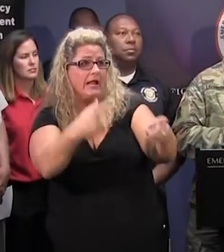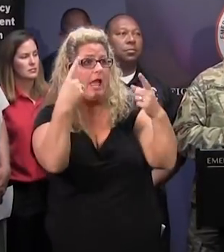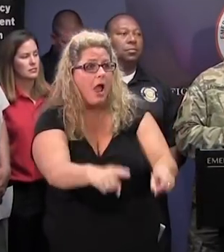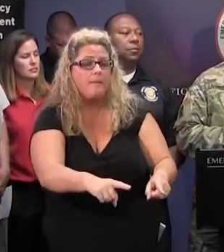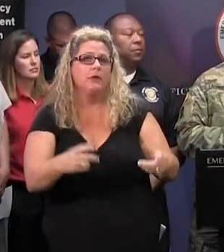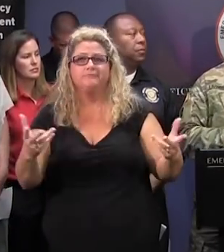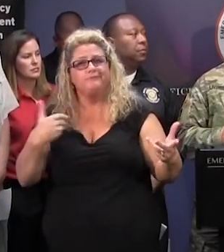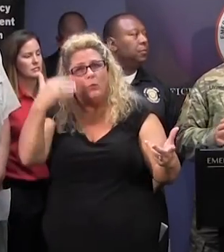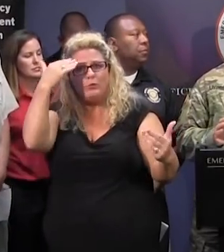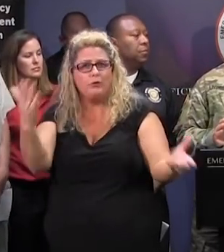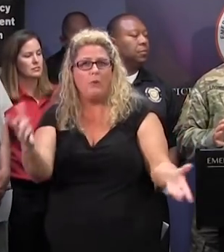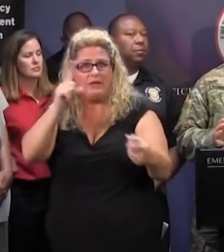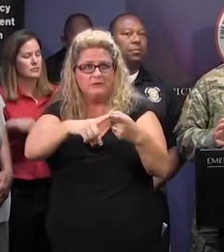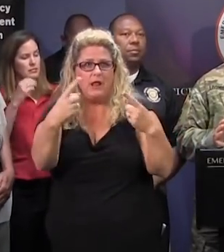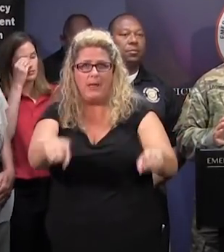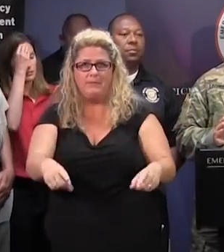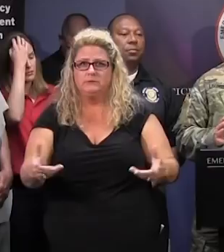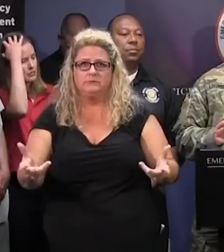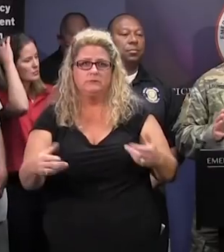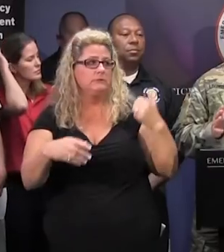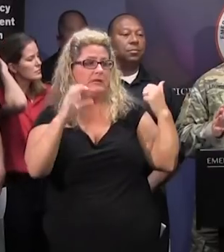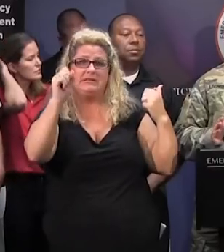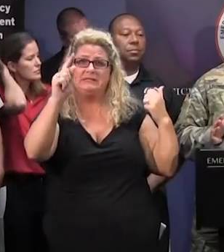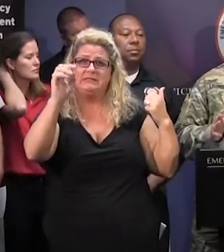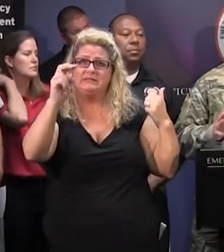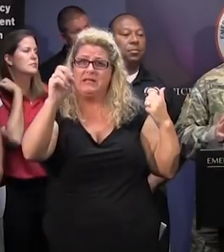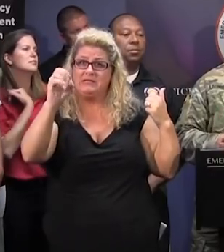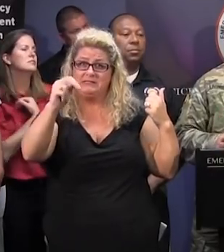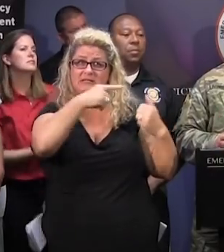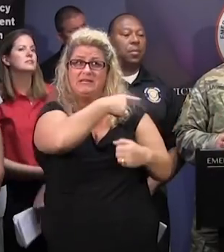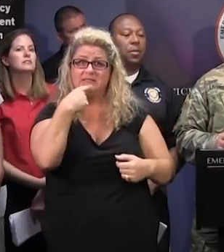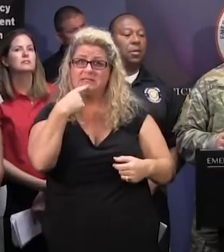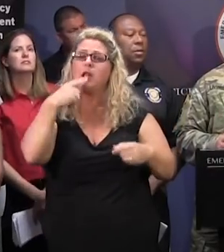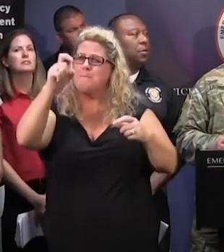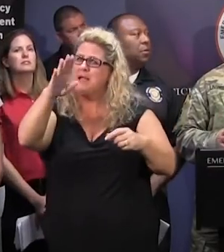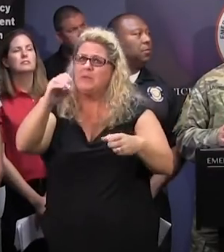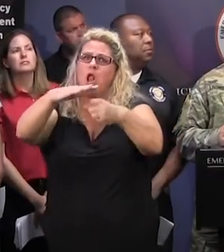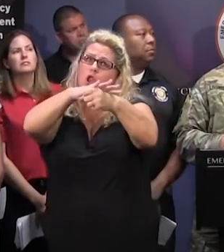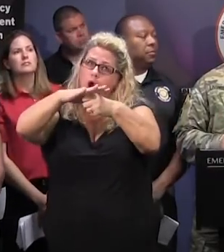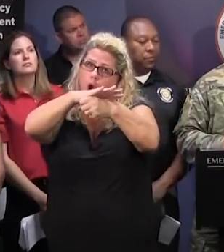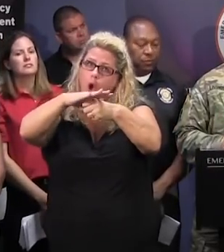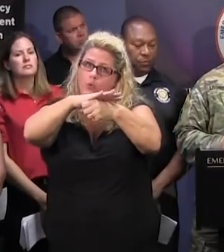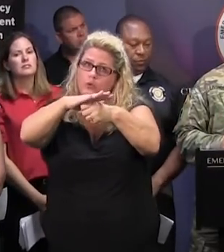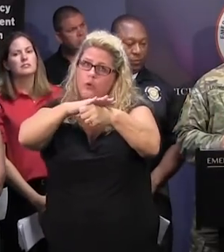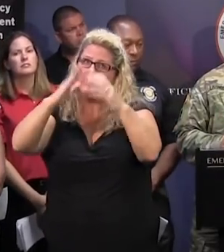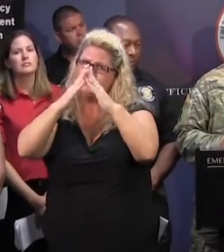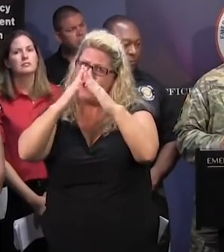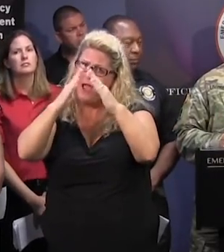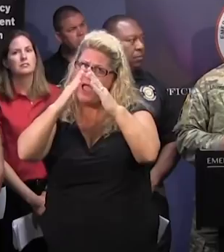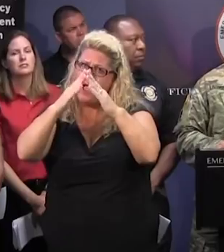what Director Stinson talks about is it's got to be the local leaders as they assess the